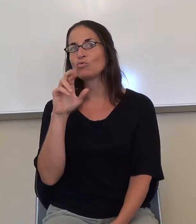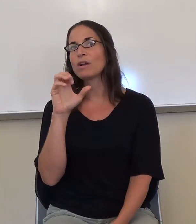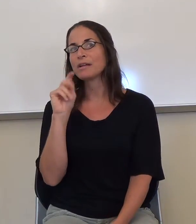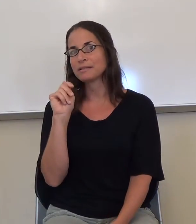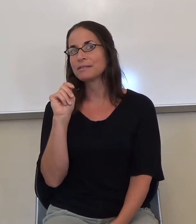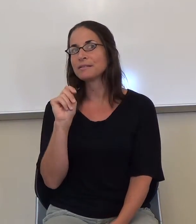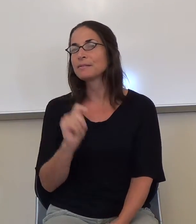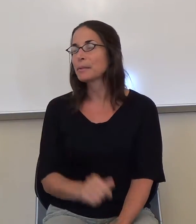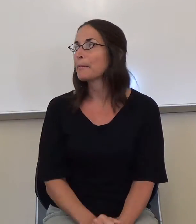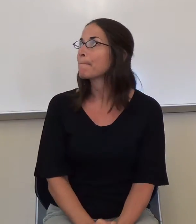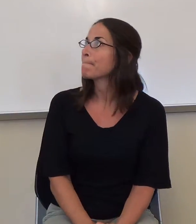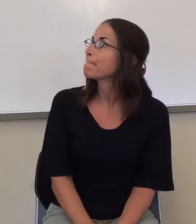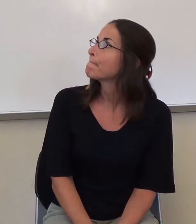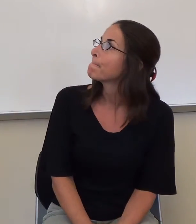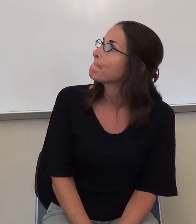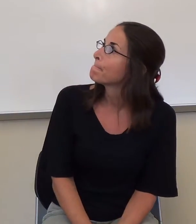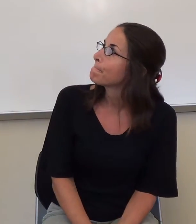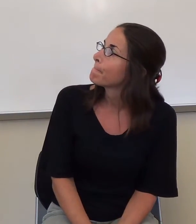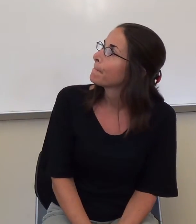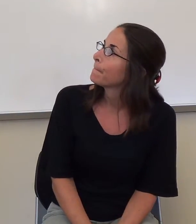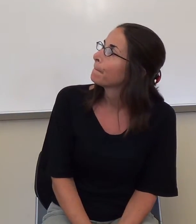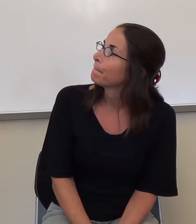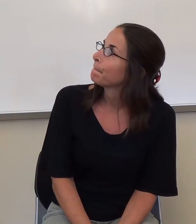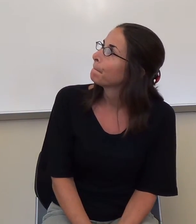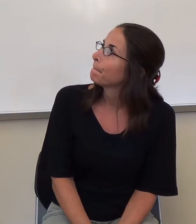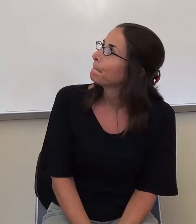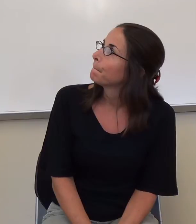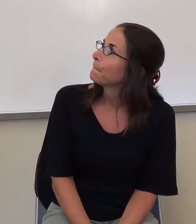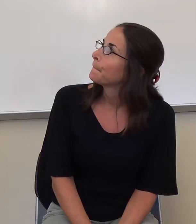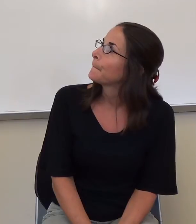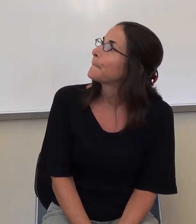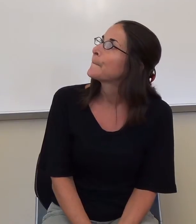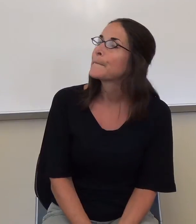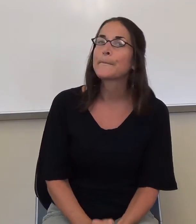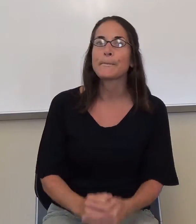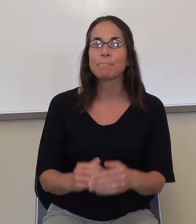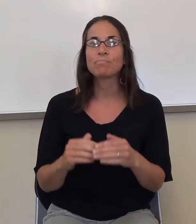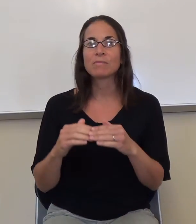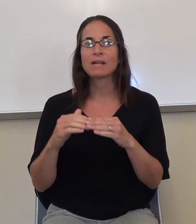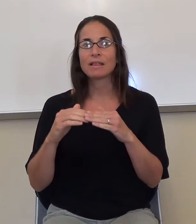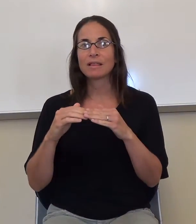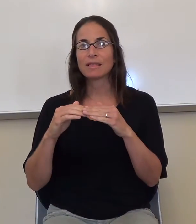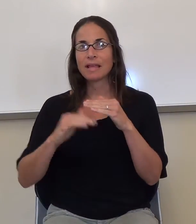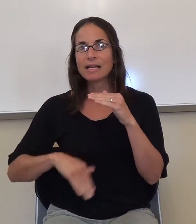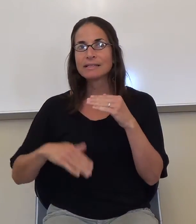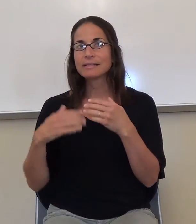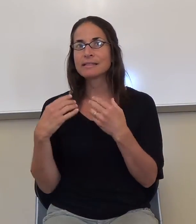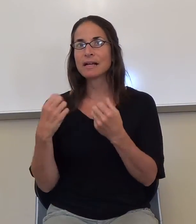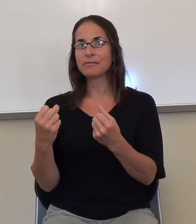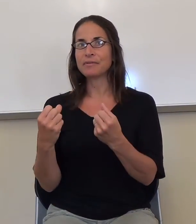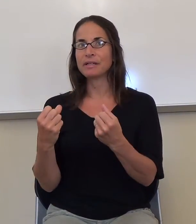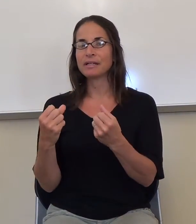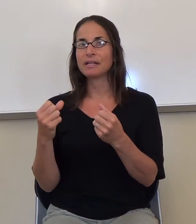lacking confidence, okay, now he's more confident,